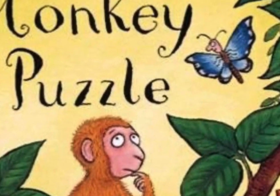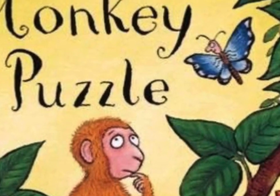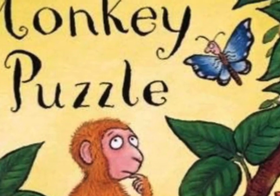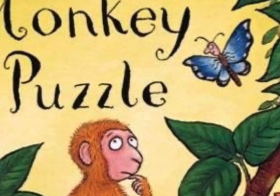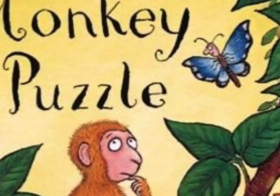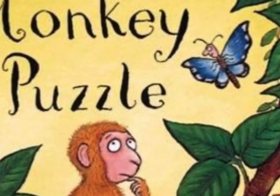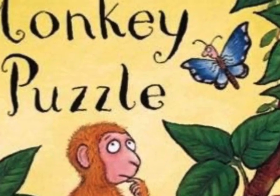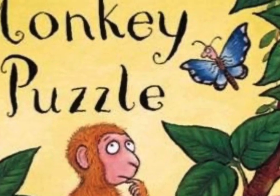I'm. I'm. I'm. I'm.